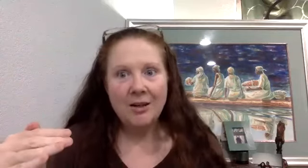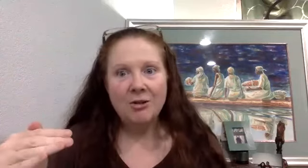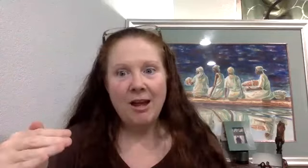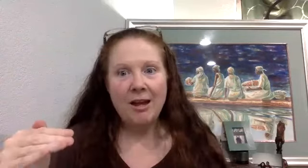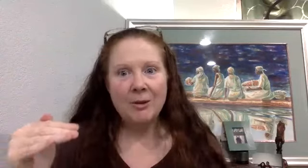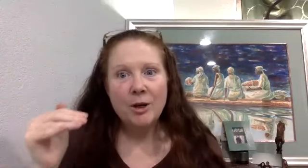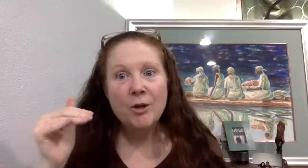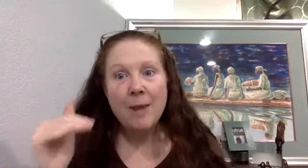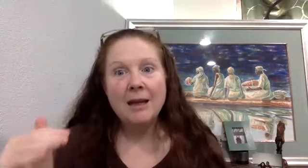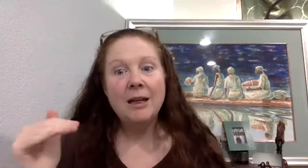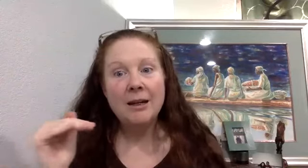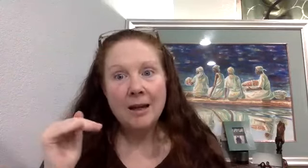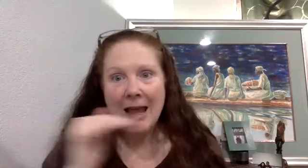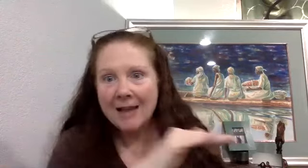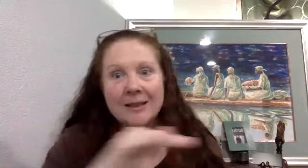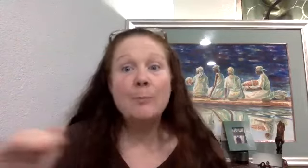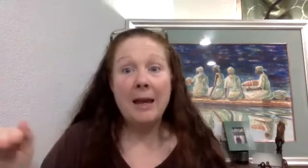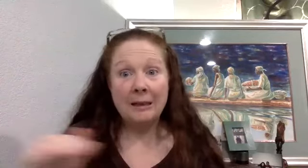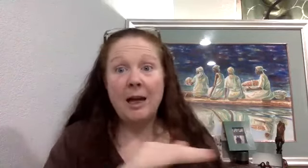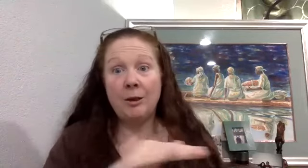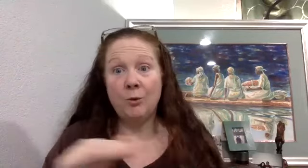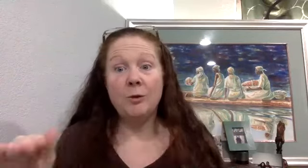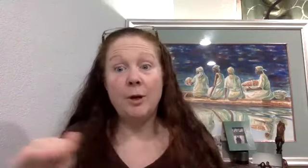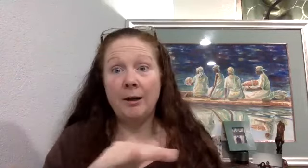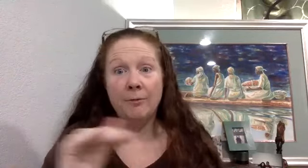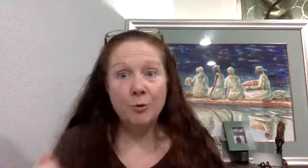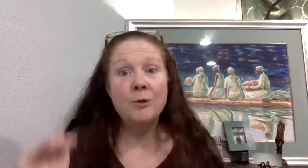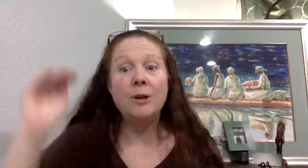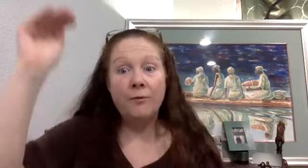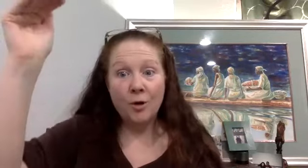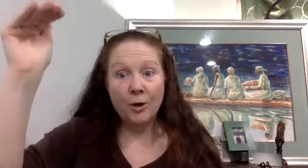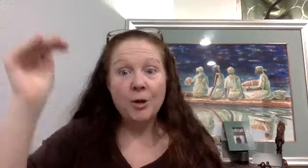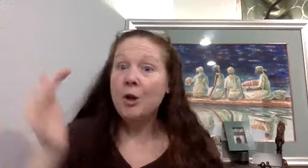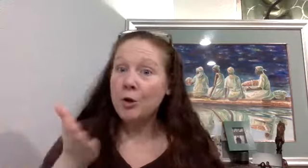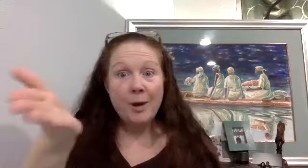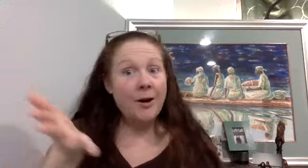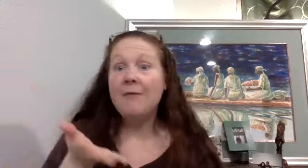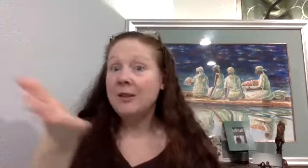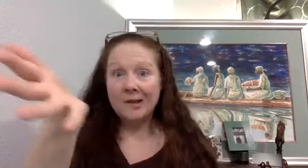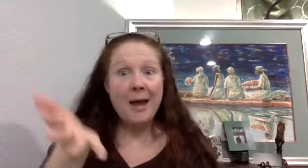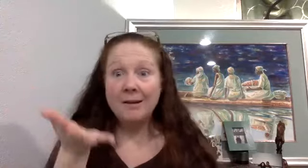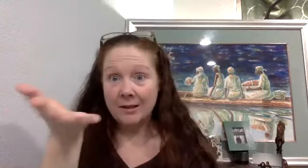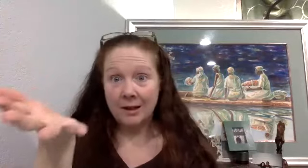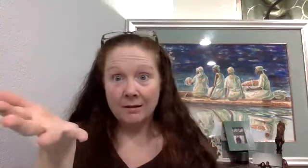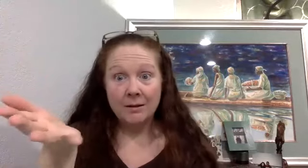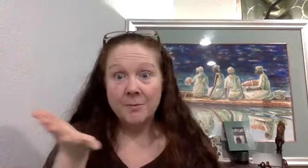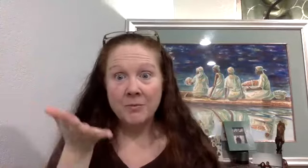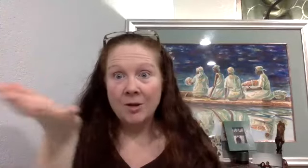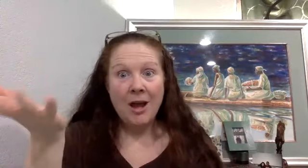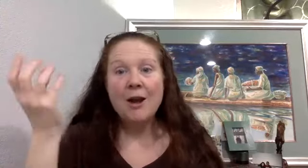internet is what humanity has as a baseline in 2020. From 2020 forward, you better have this capacity. How